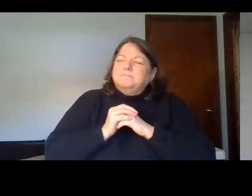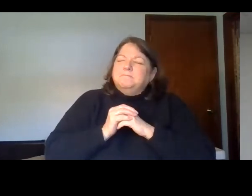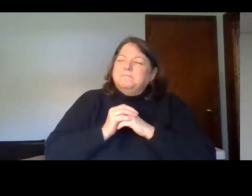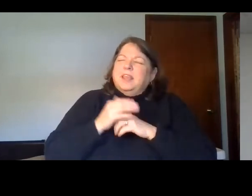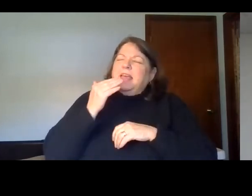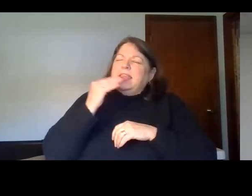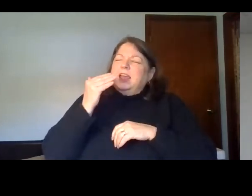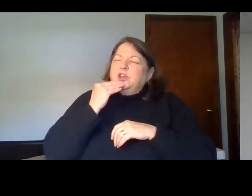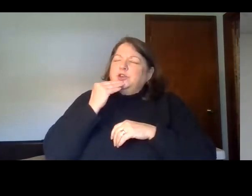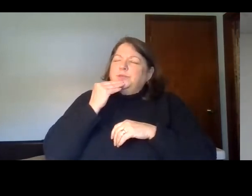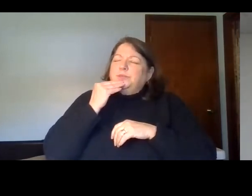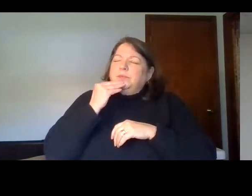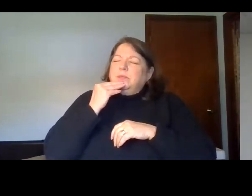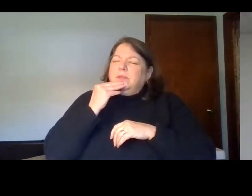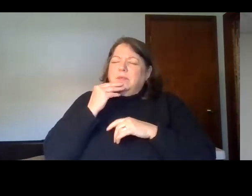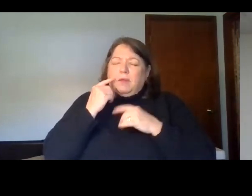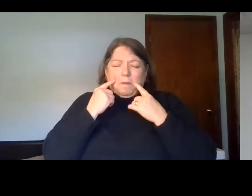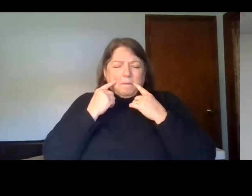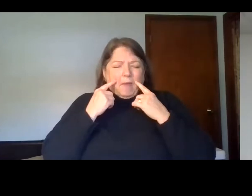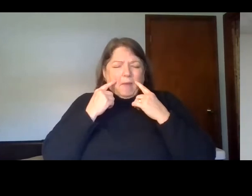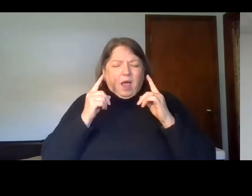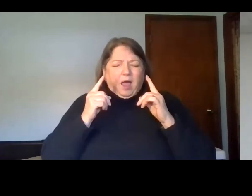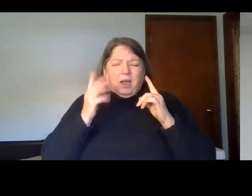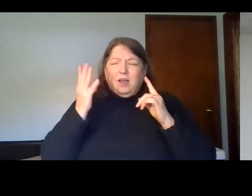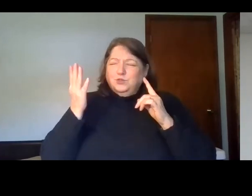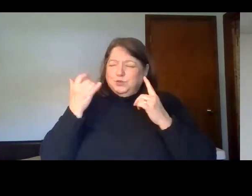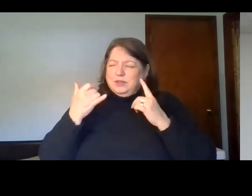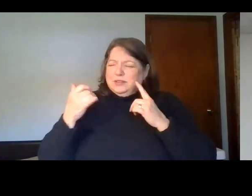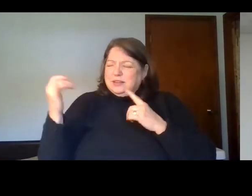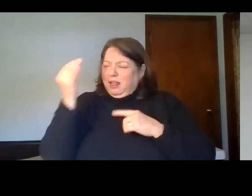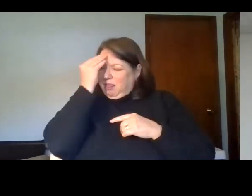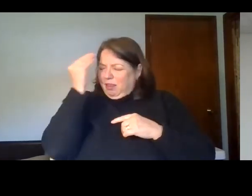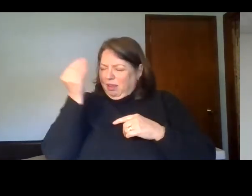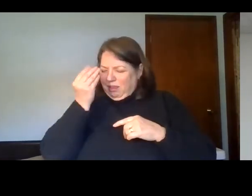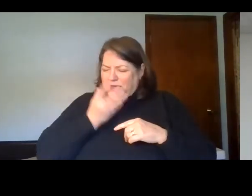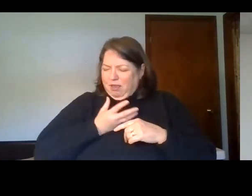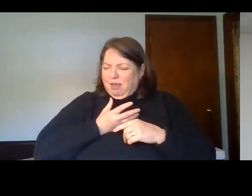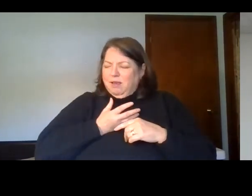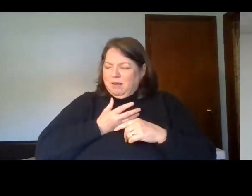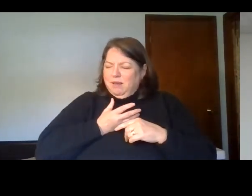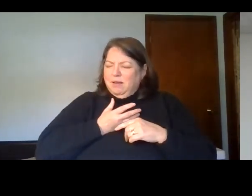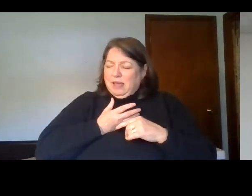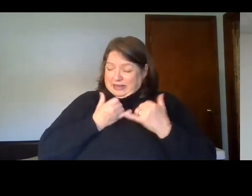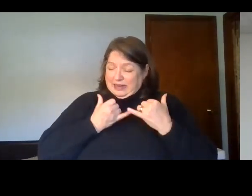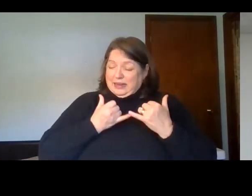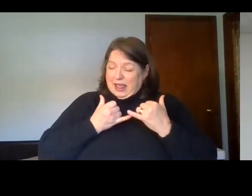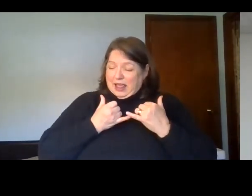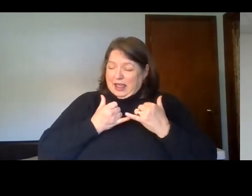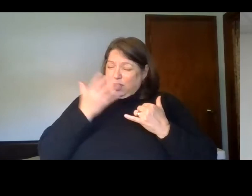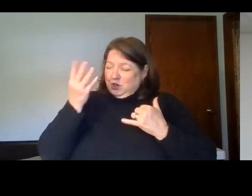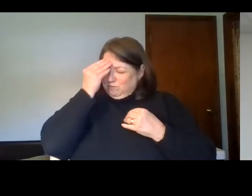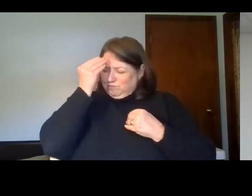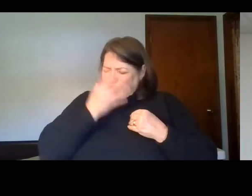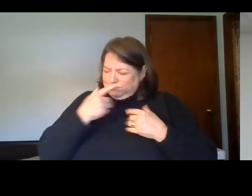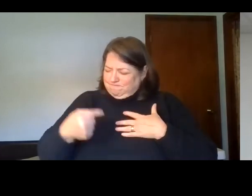that after all, we still have you speaking to us. And that today, this day, you spoke to my own heart.